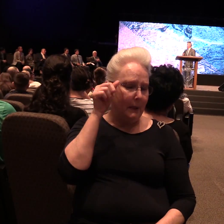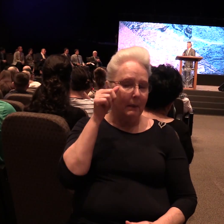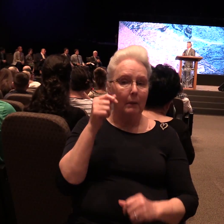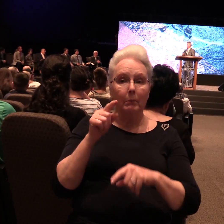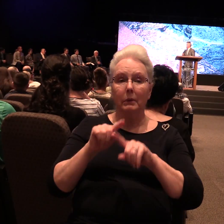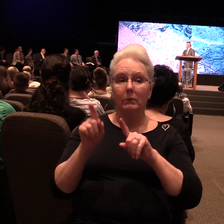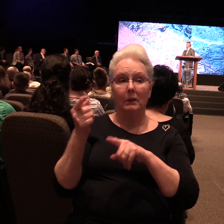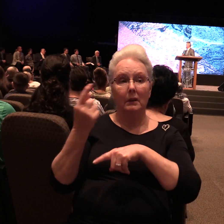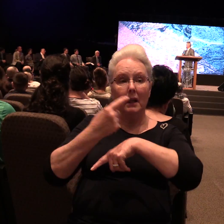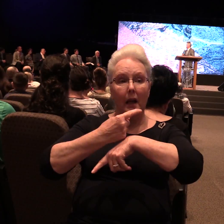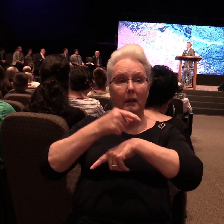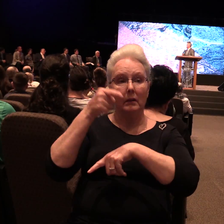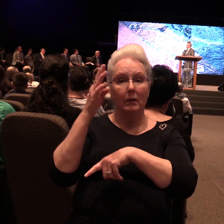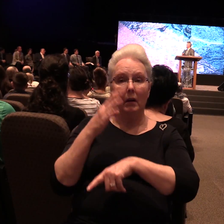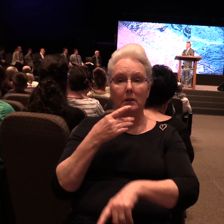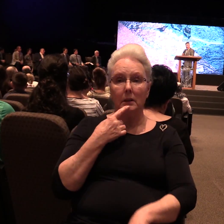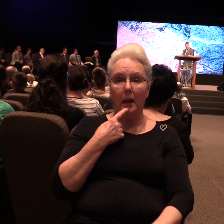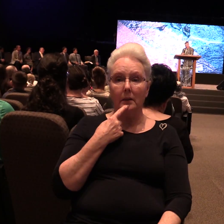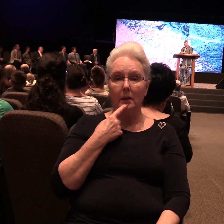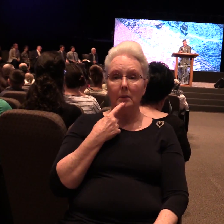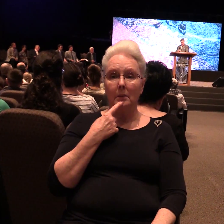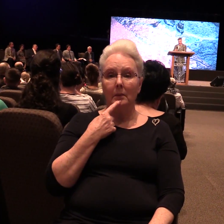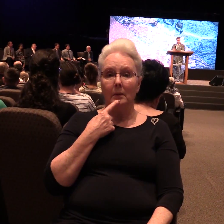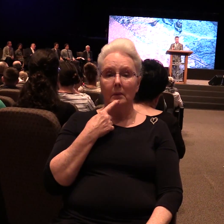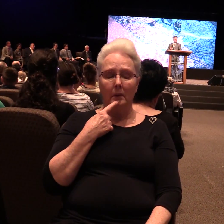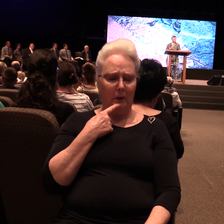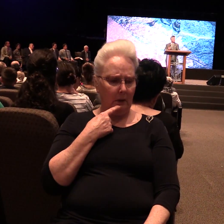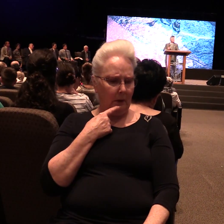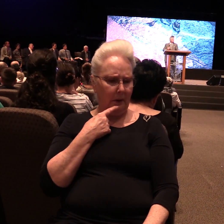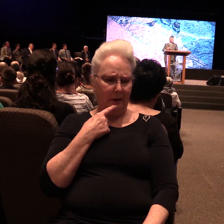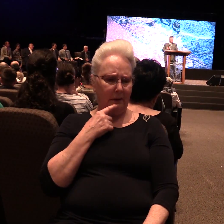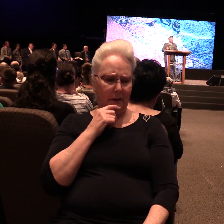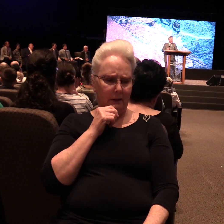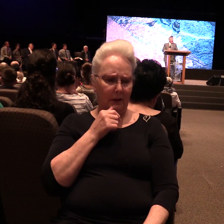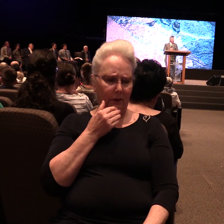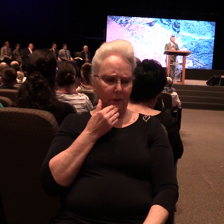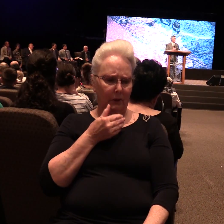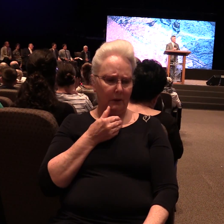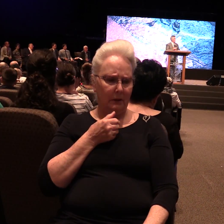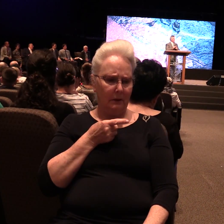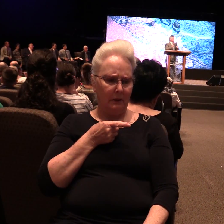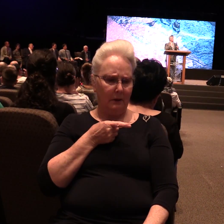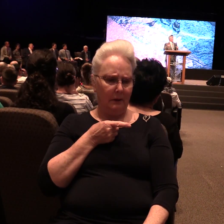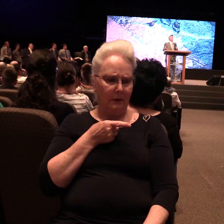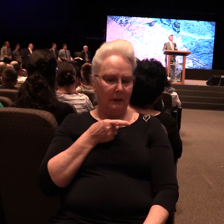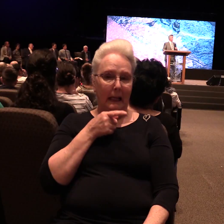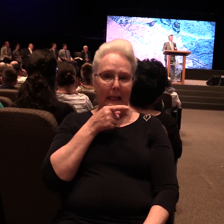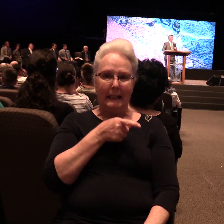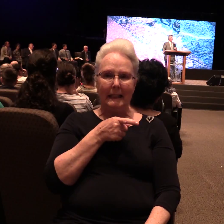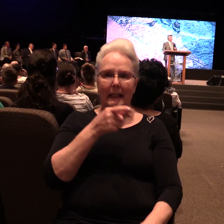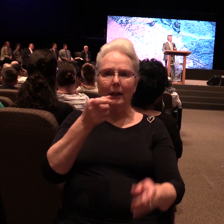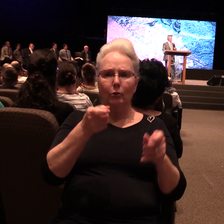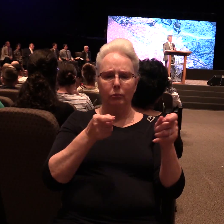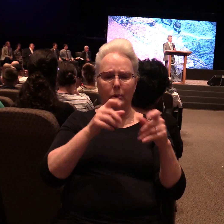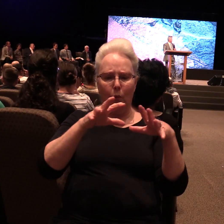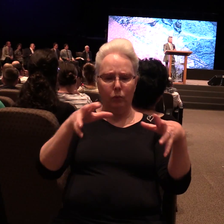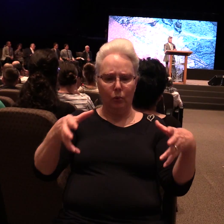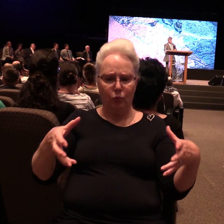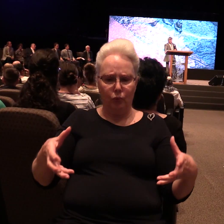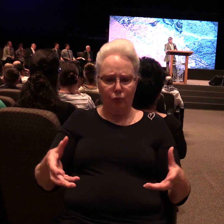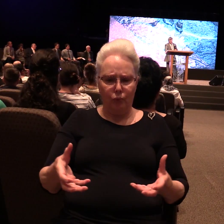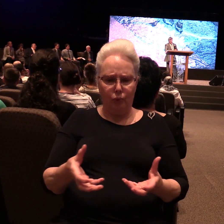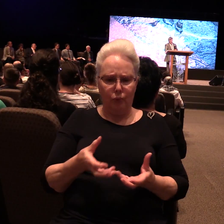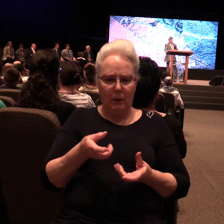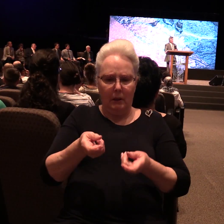day, God declared, this is not good. For Adam ruled his vast empire alone.